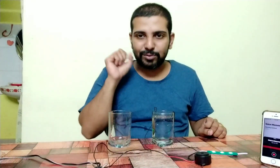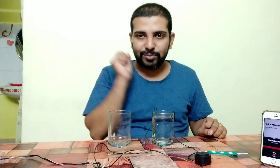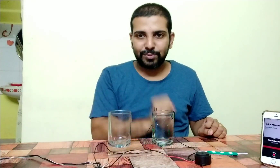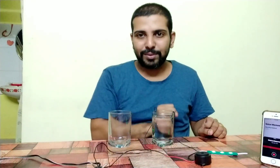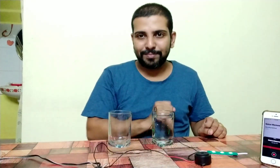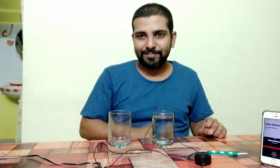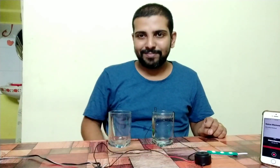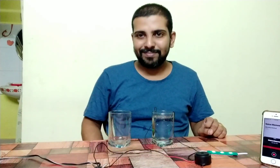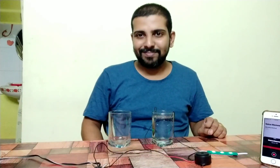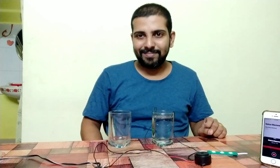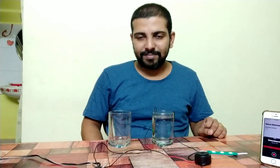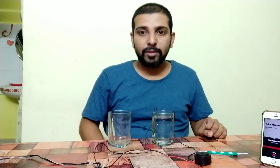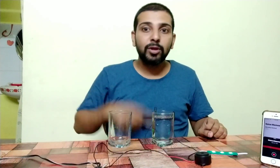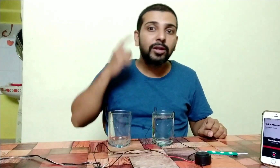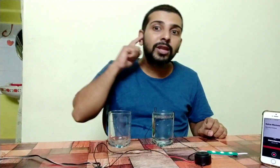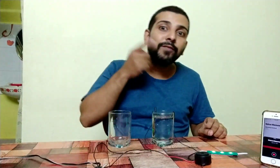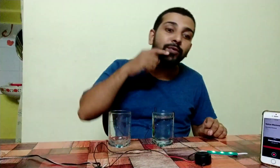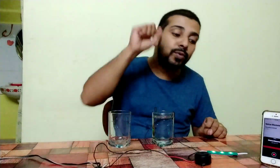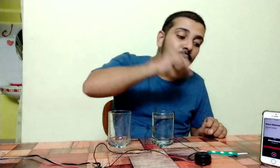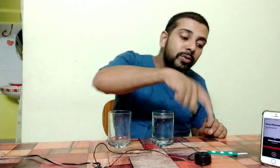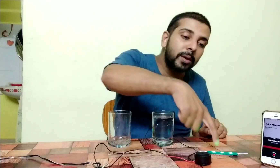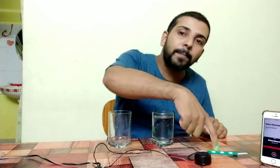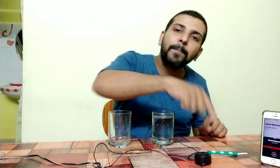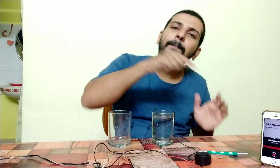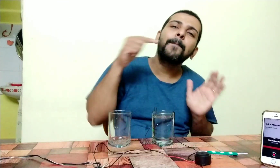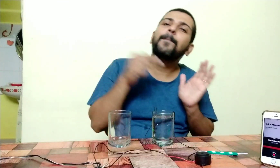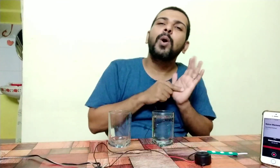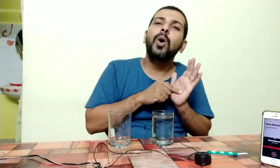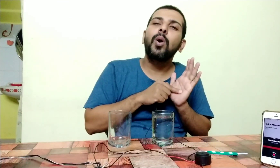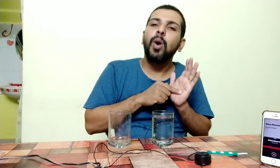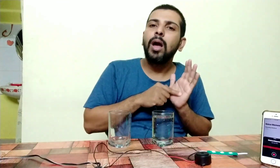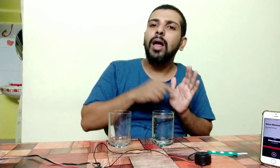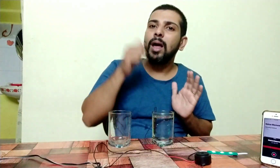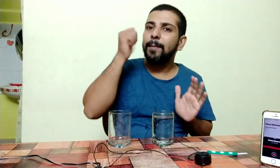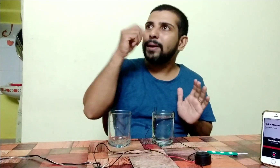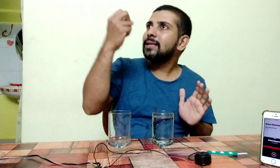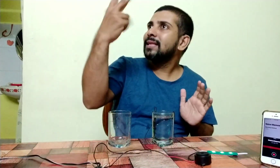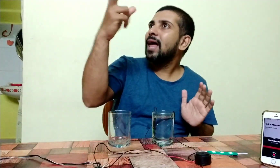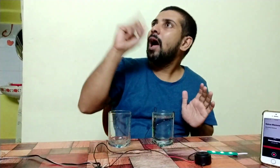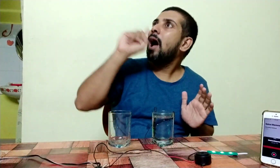You're not lost You're not lost